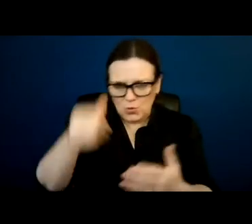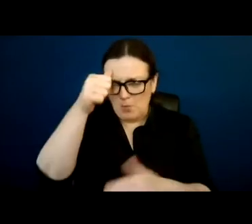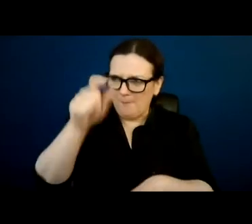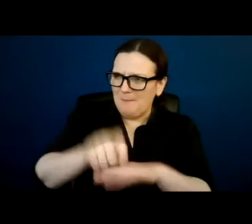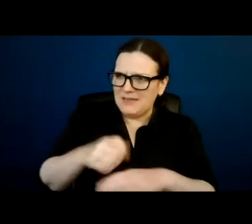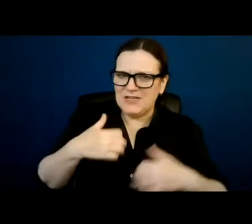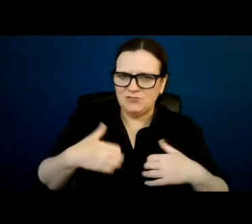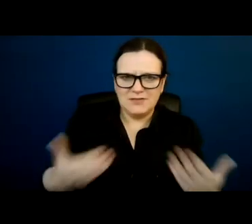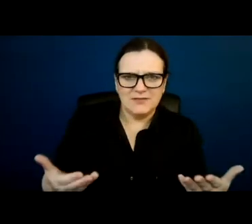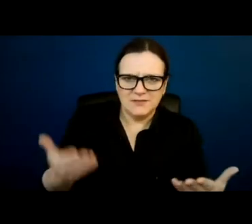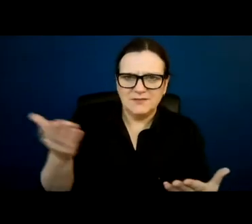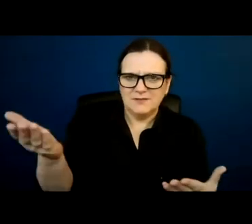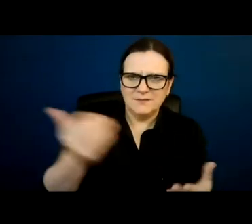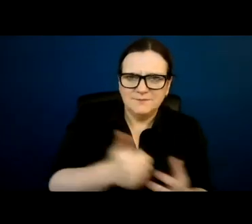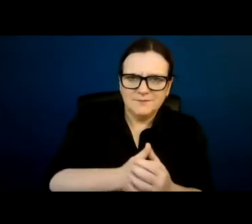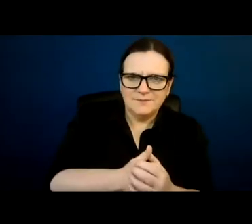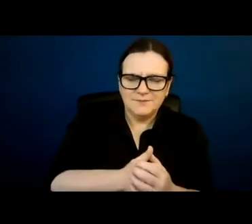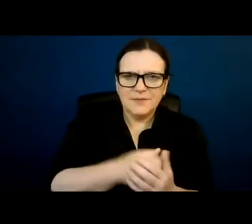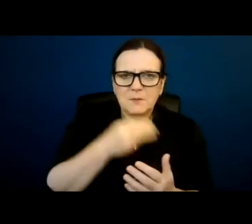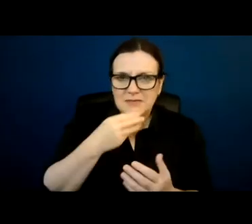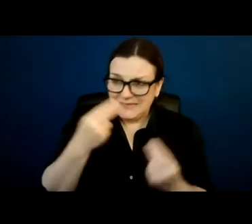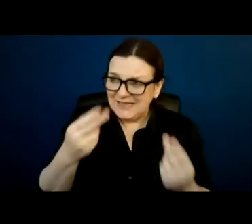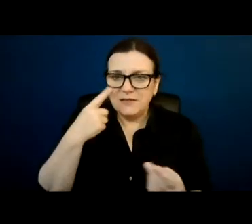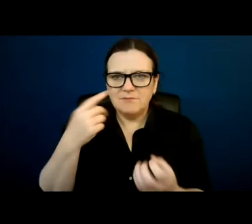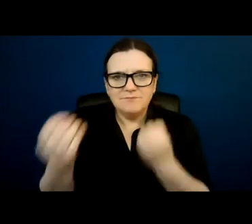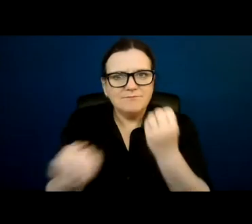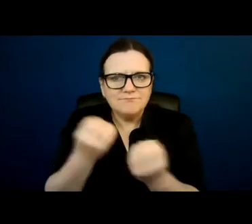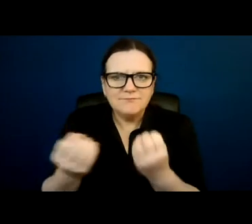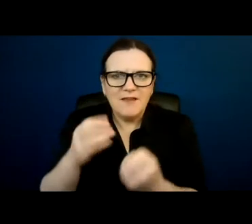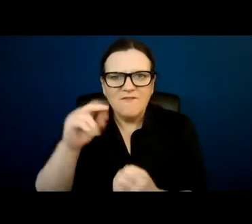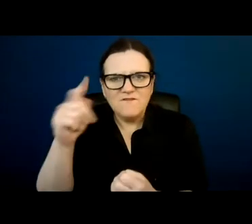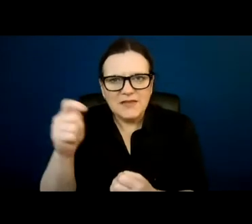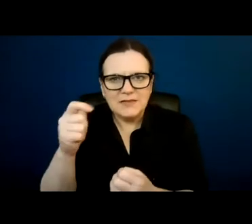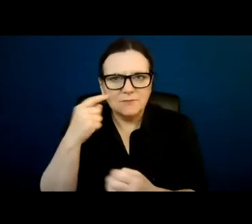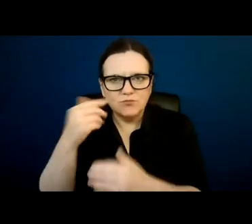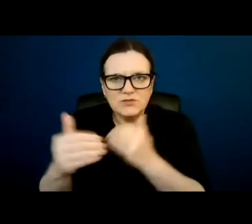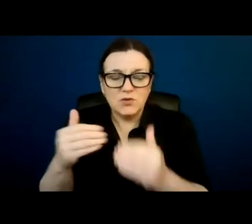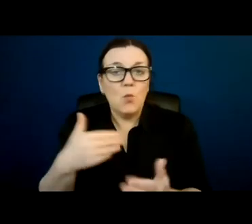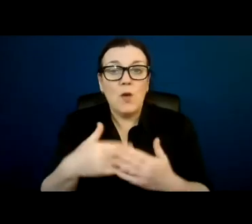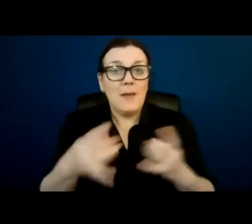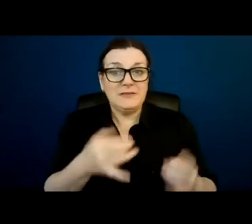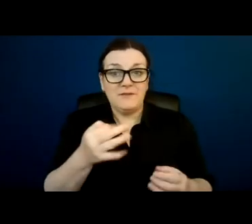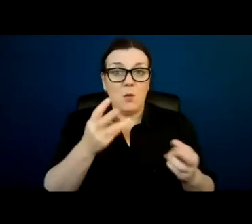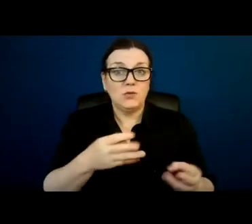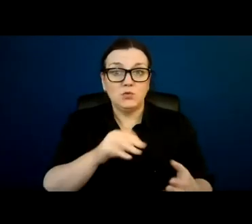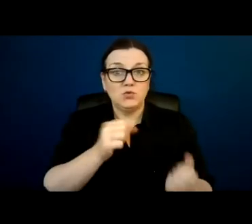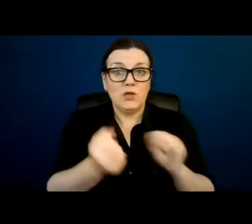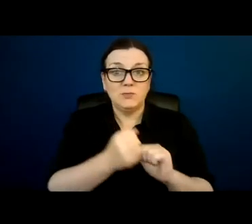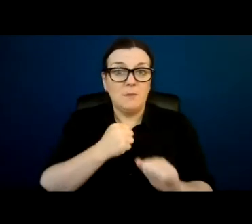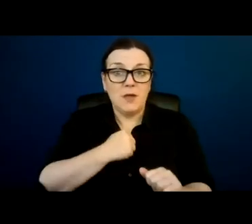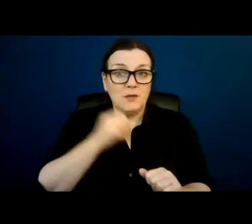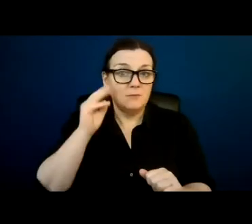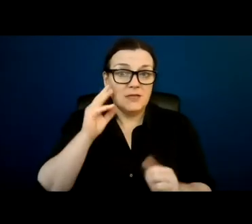required to undergo a vetting procedure. What happens if I want to change my mind? And these things are important to remember.